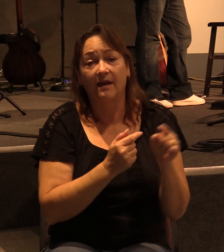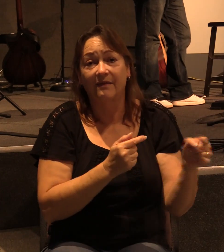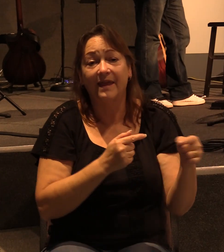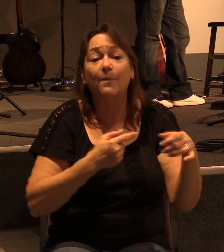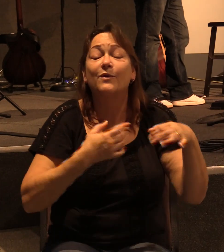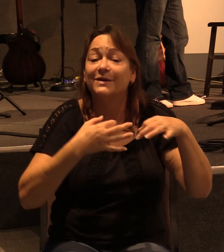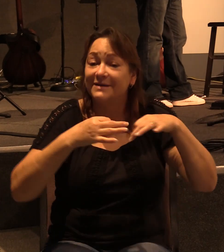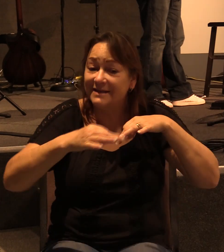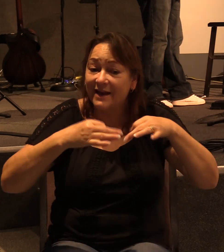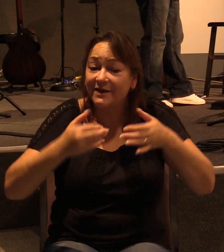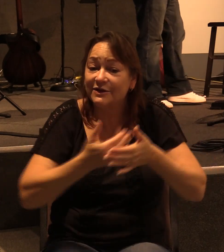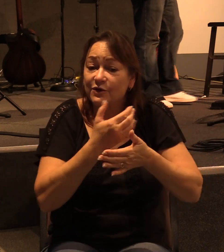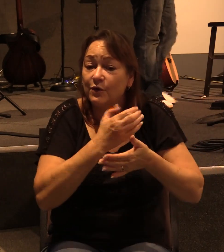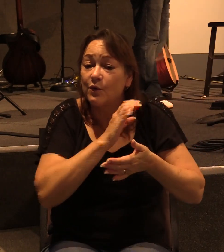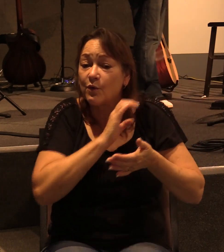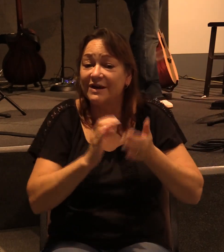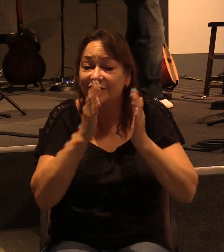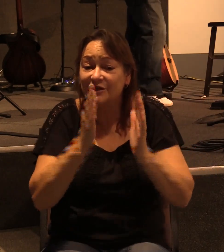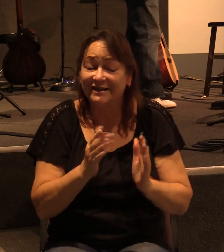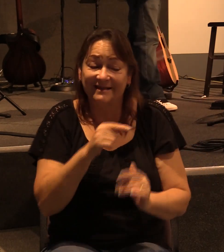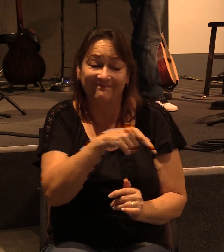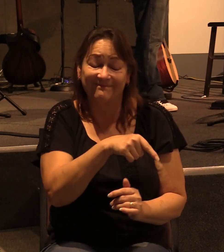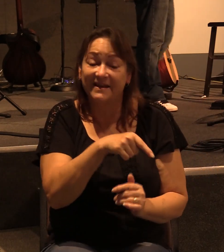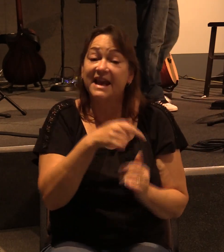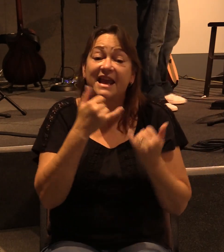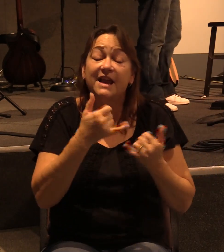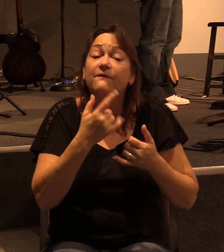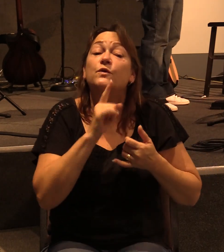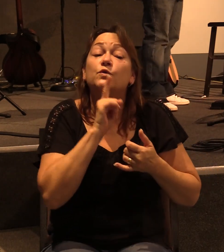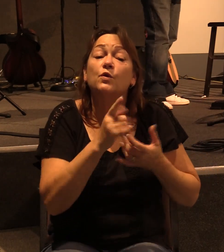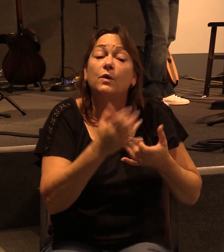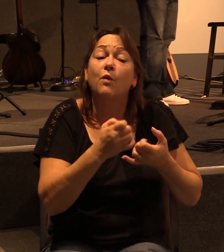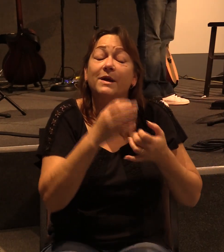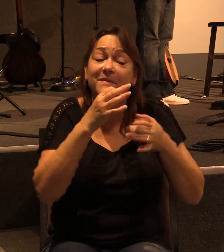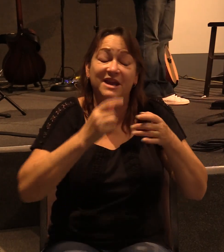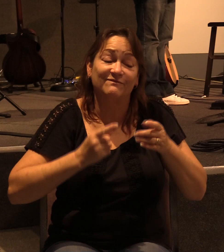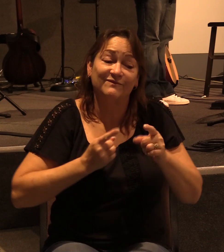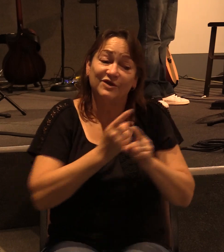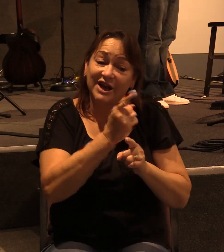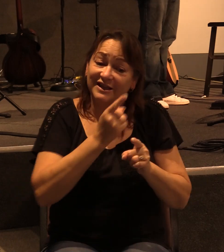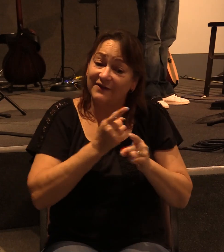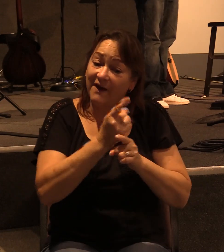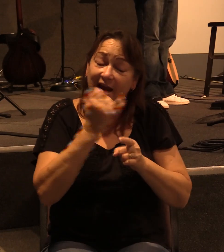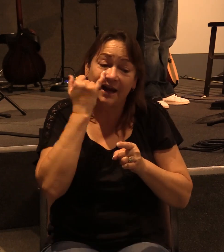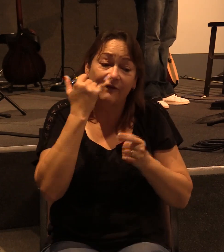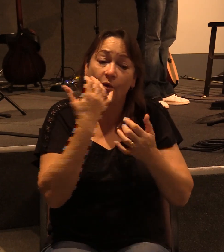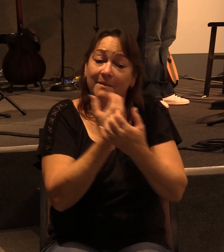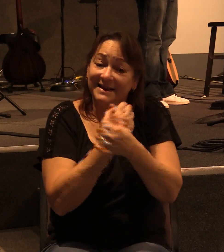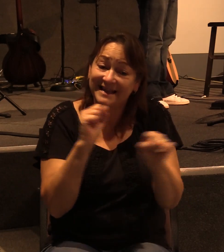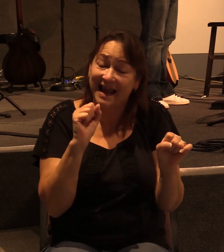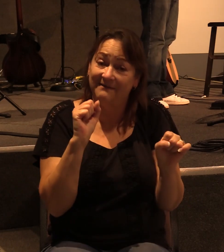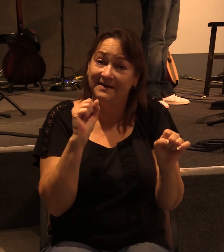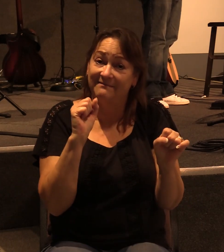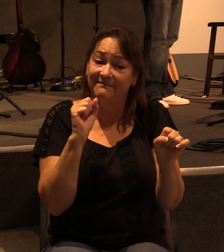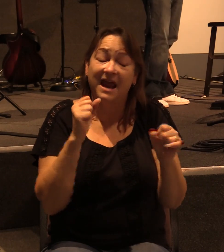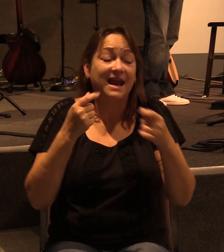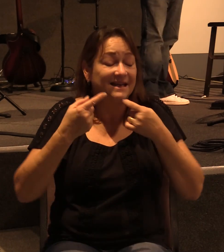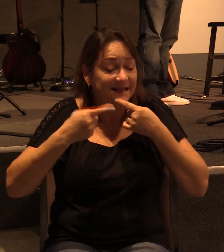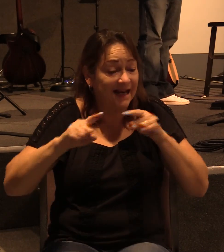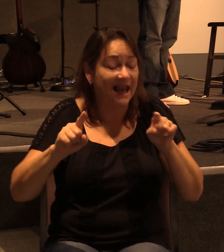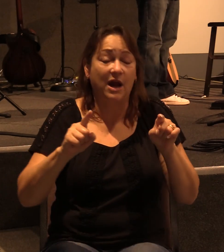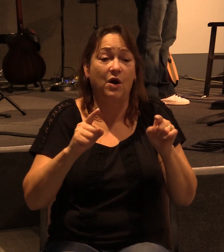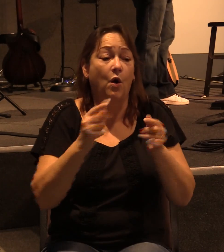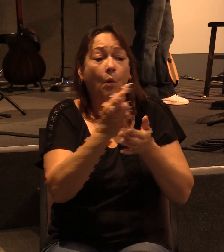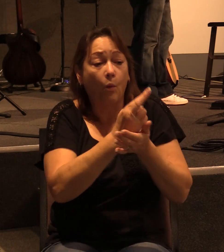were telling these new Gentile Christians that, hey, if you truly want to be justified, if you want to be saved, declared